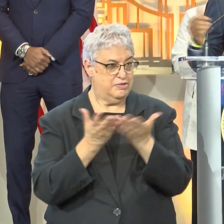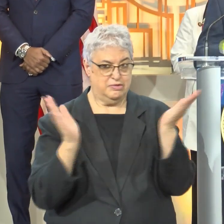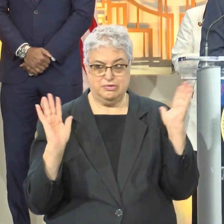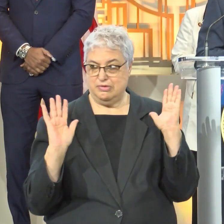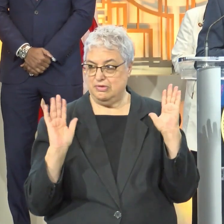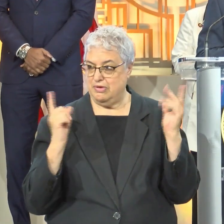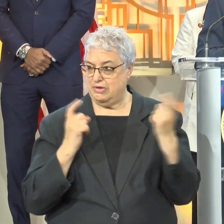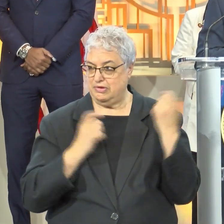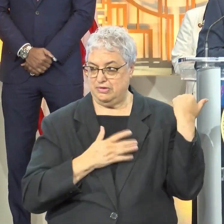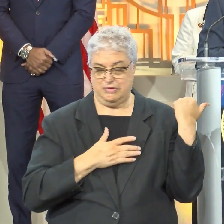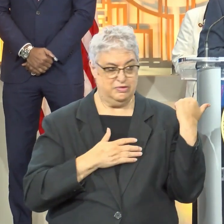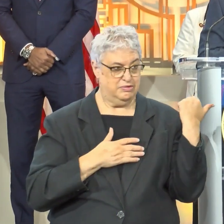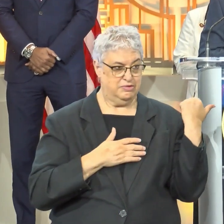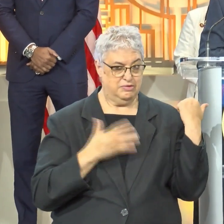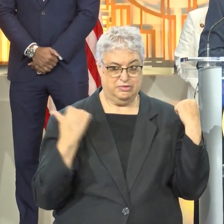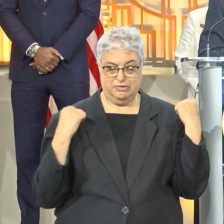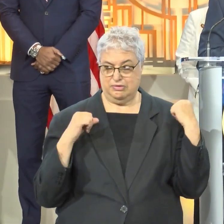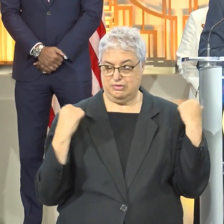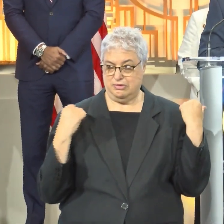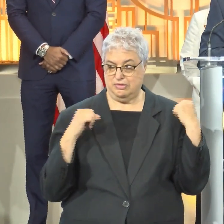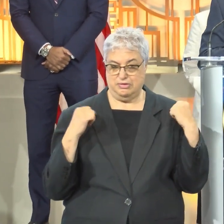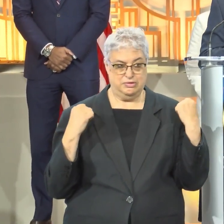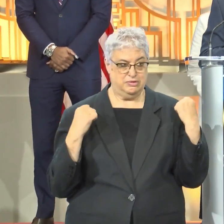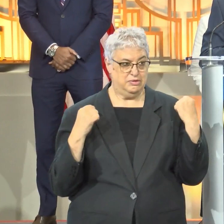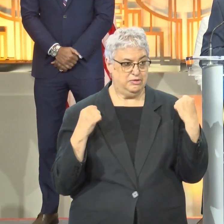these individuals as it relates to voting?